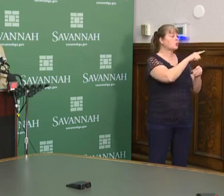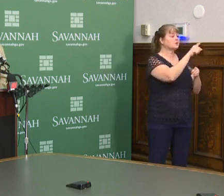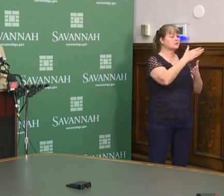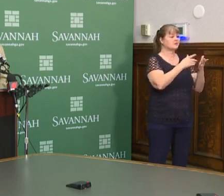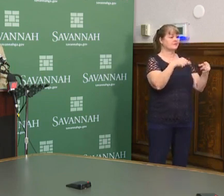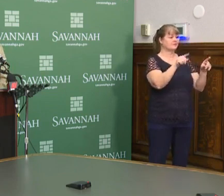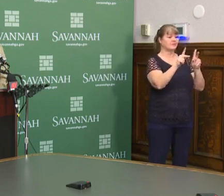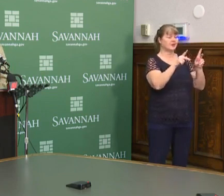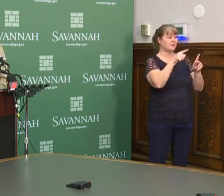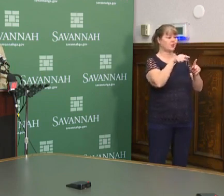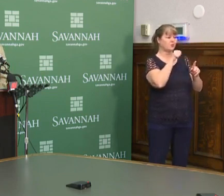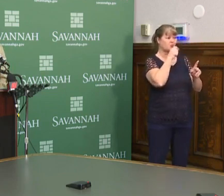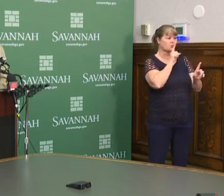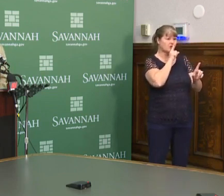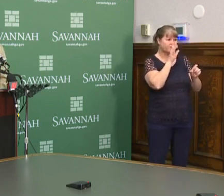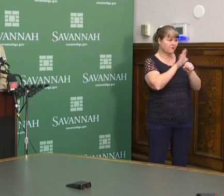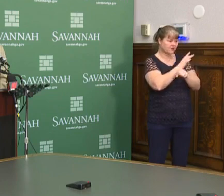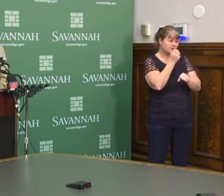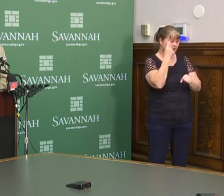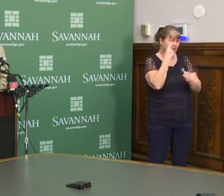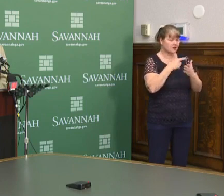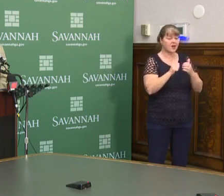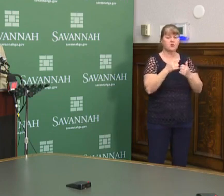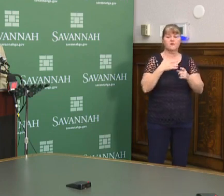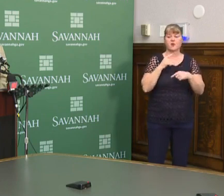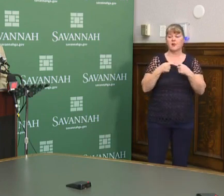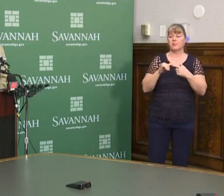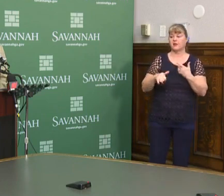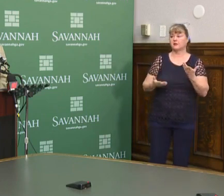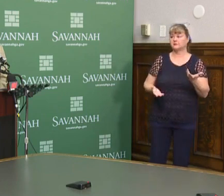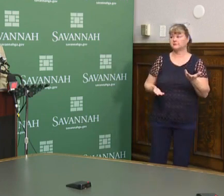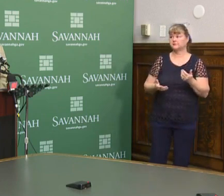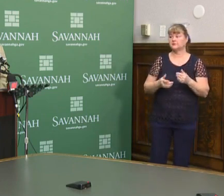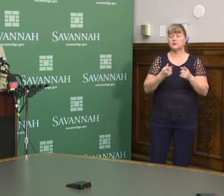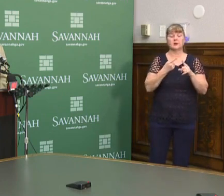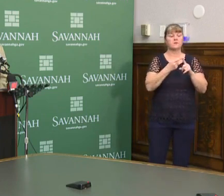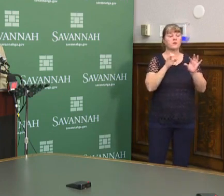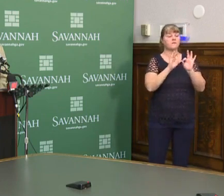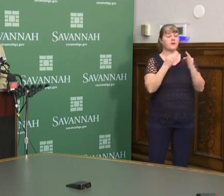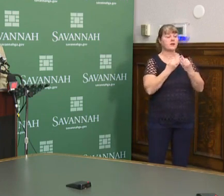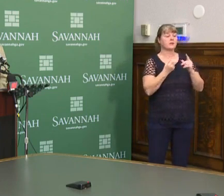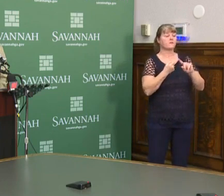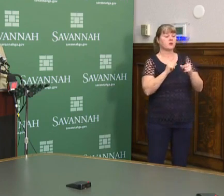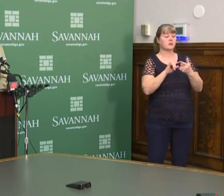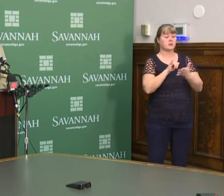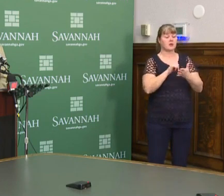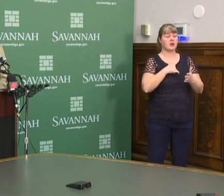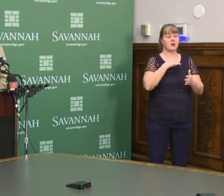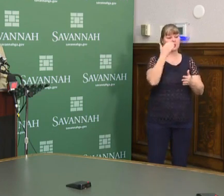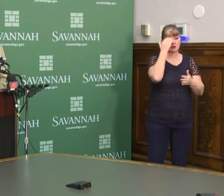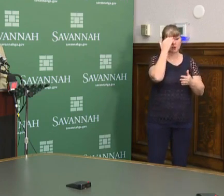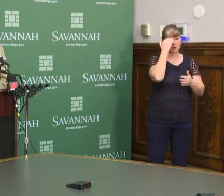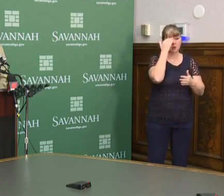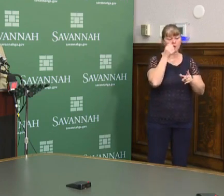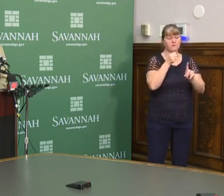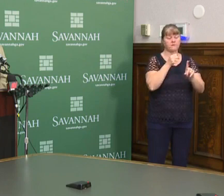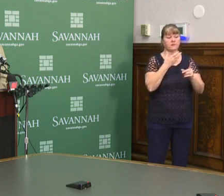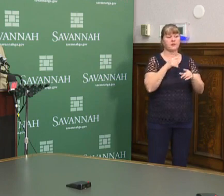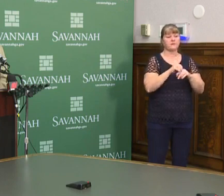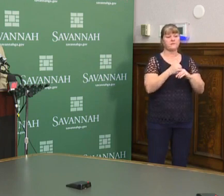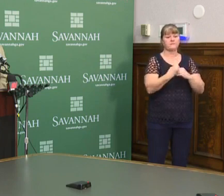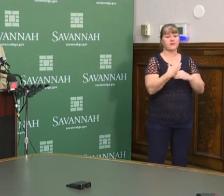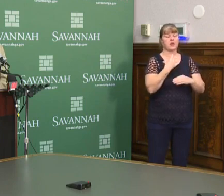quite get it. How do you feel about that? Um, from family and friends that I know that have been affected.